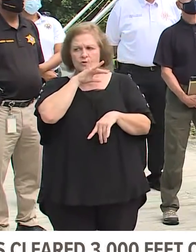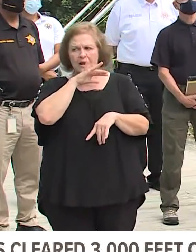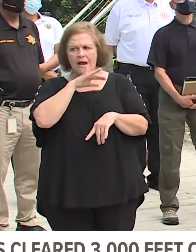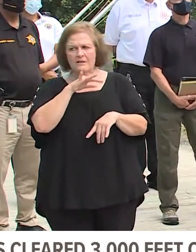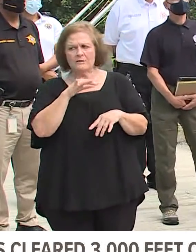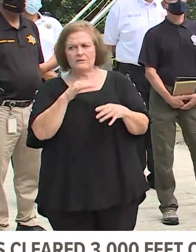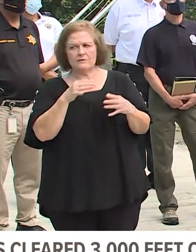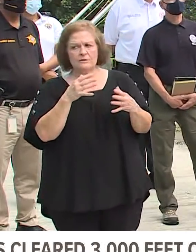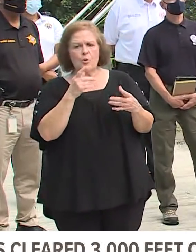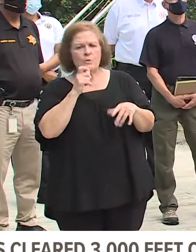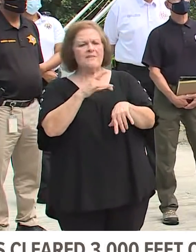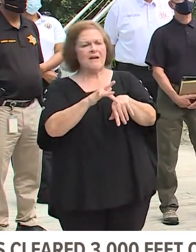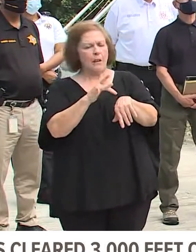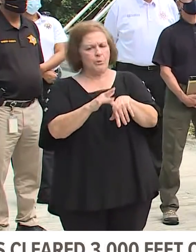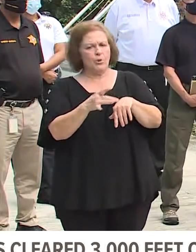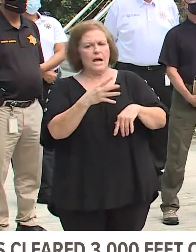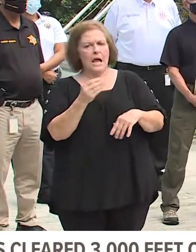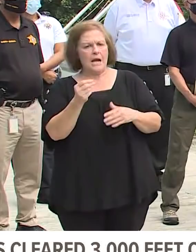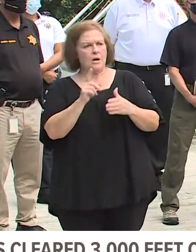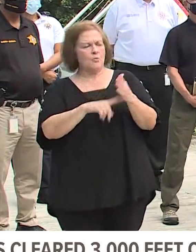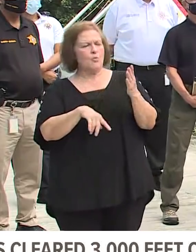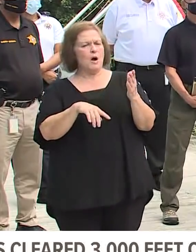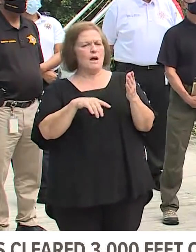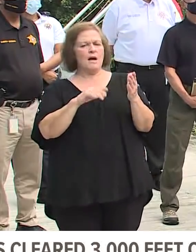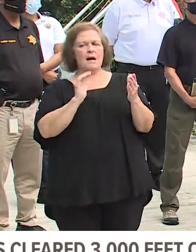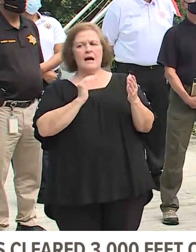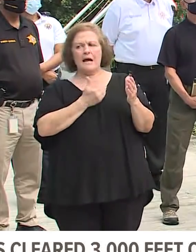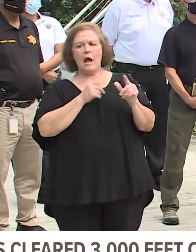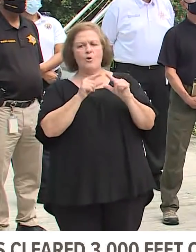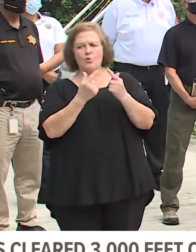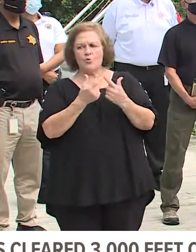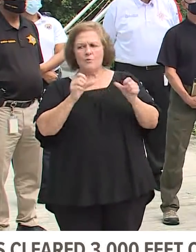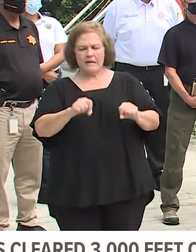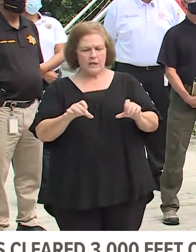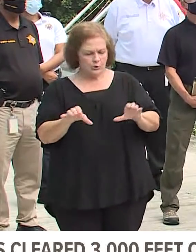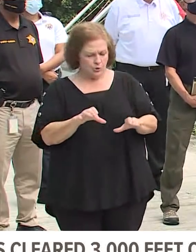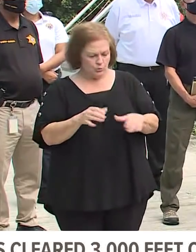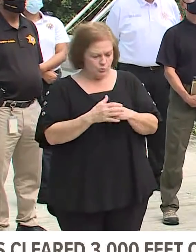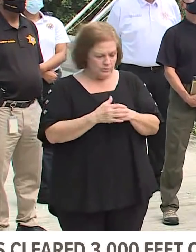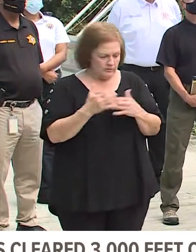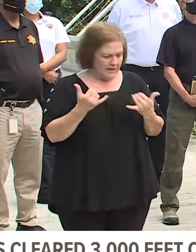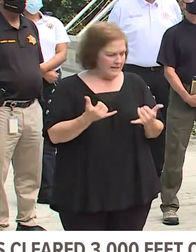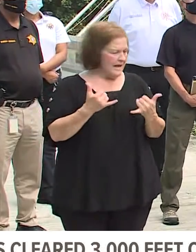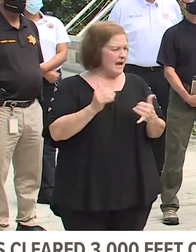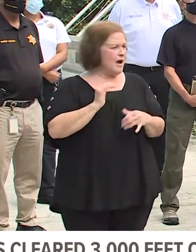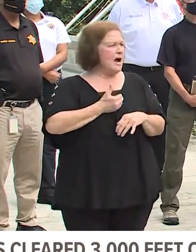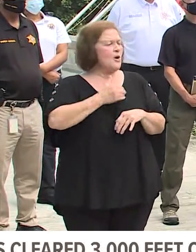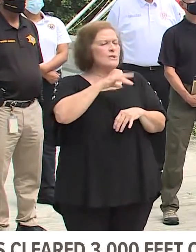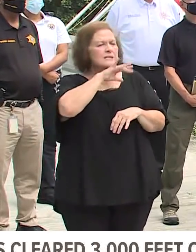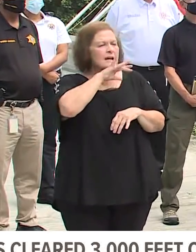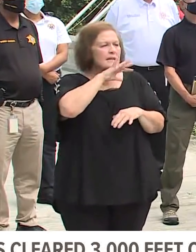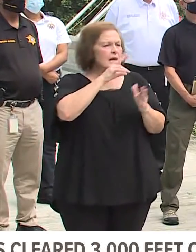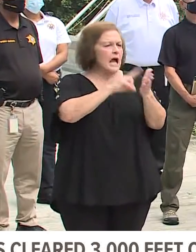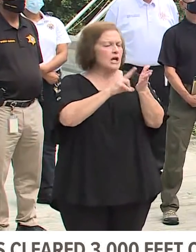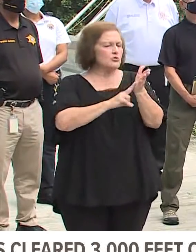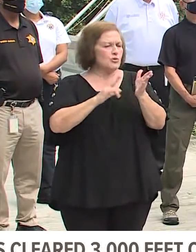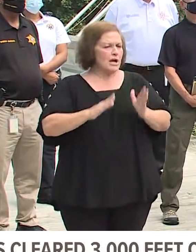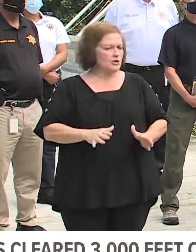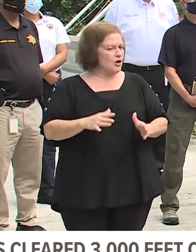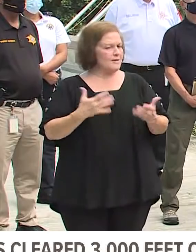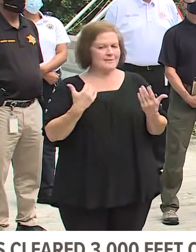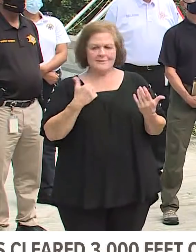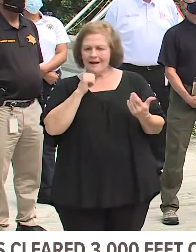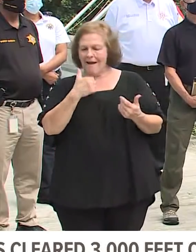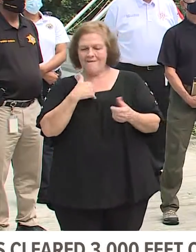structure who's available and what our forces can do at this moment our sanitation contractors have very